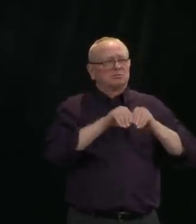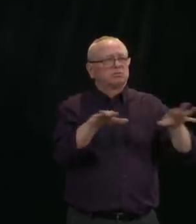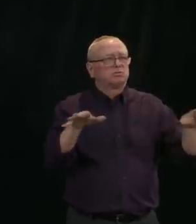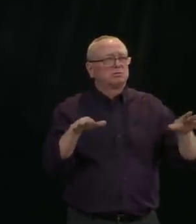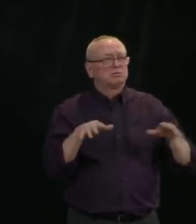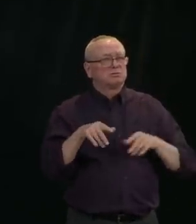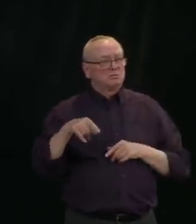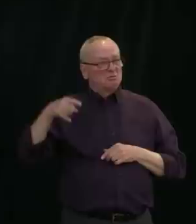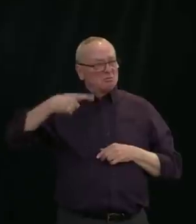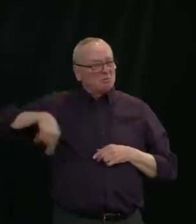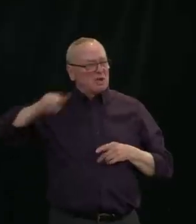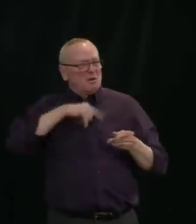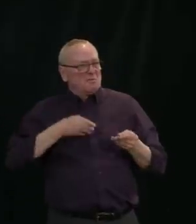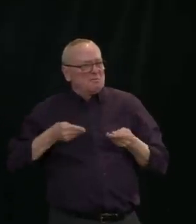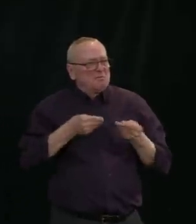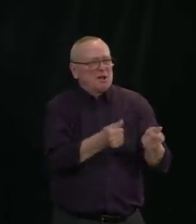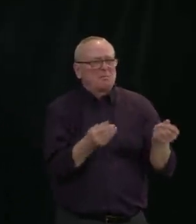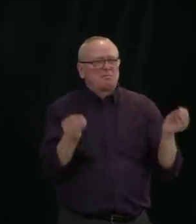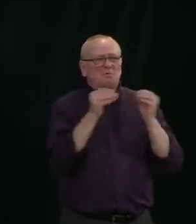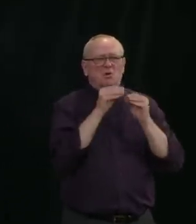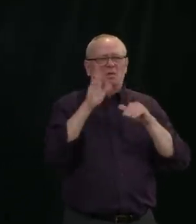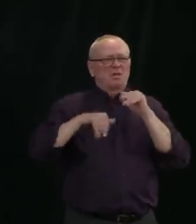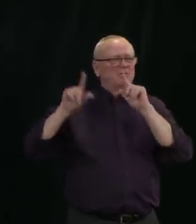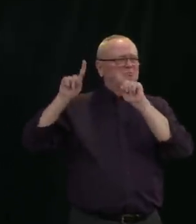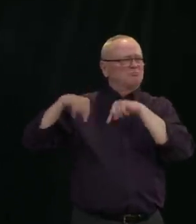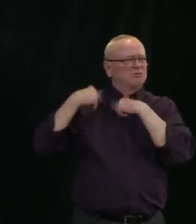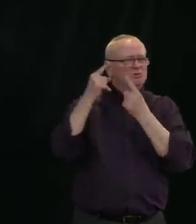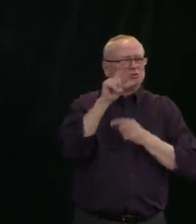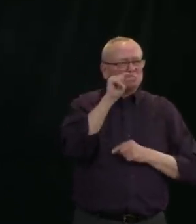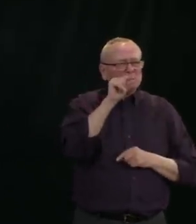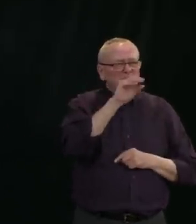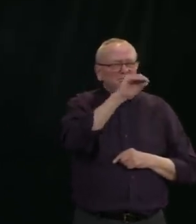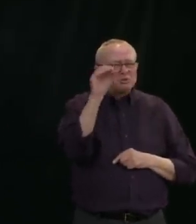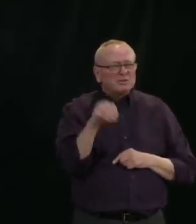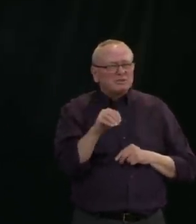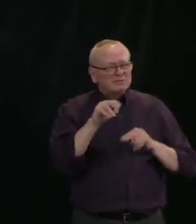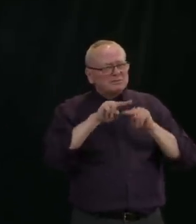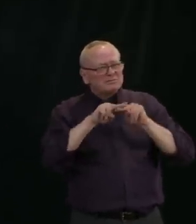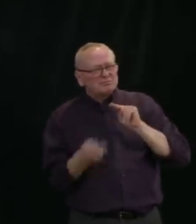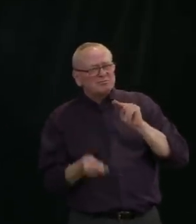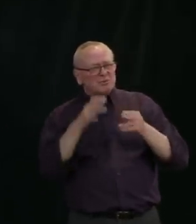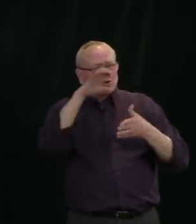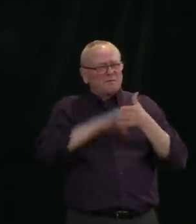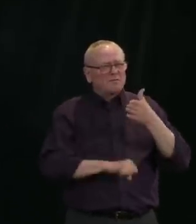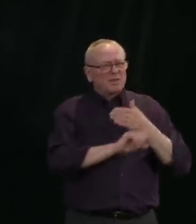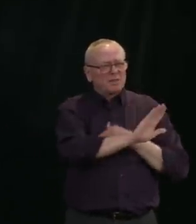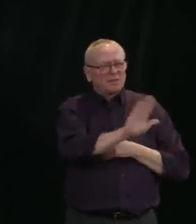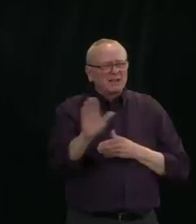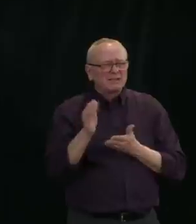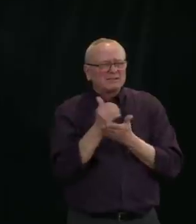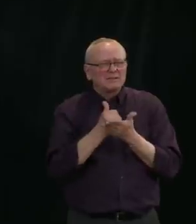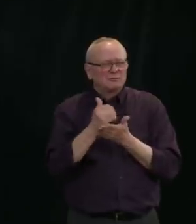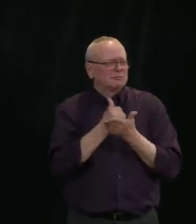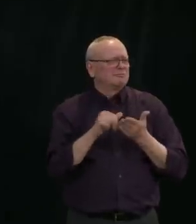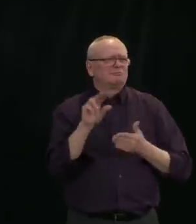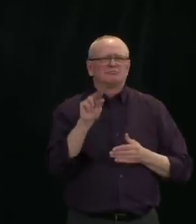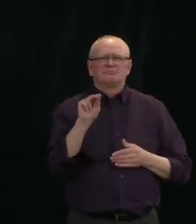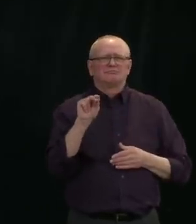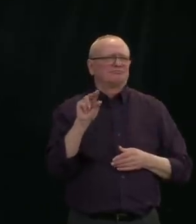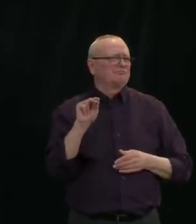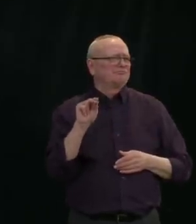is not a 20% reduction in the billable rates. To the contrary, the government brought back,